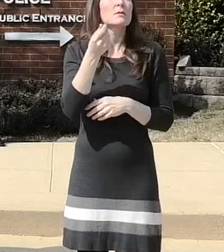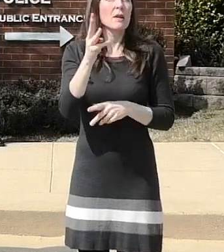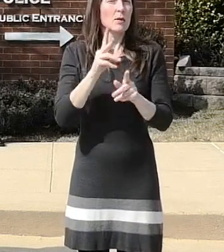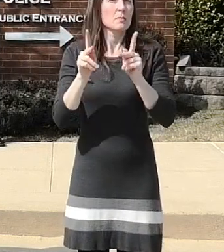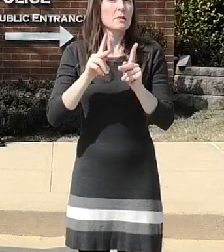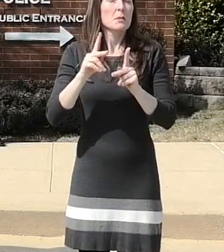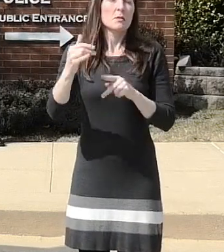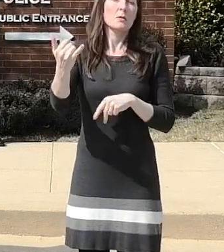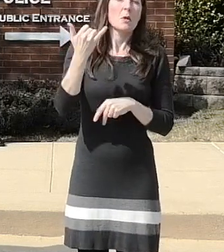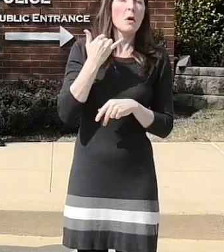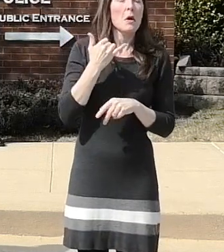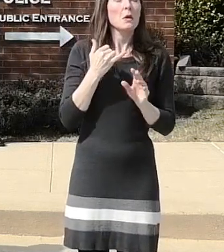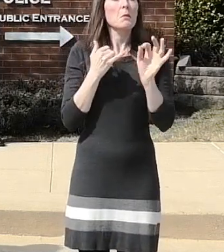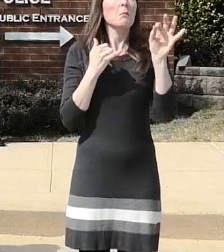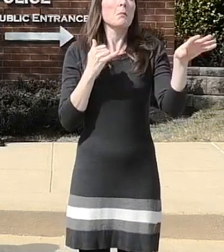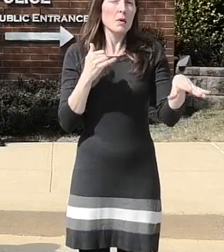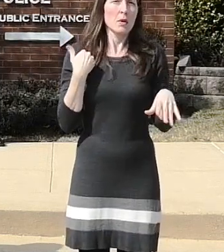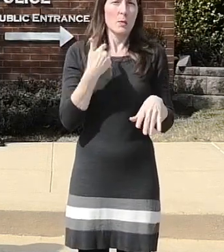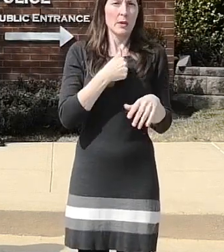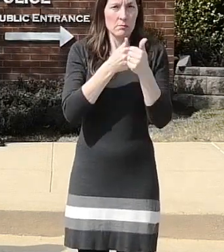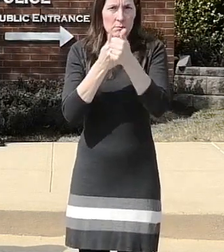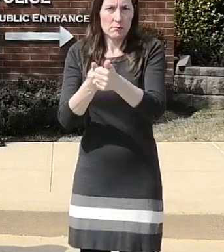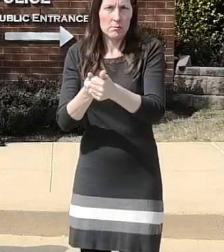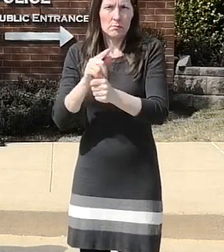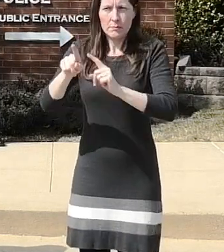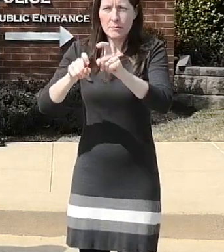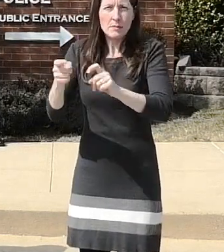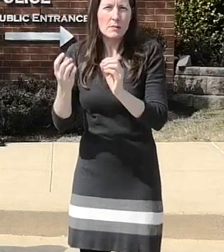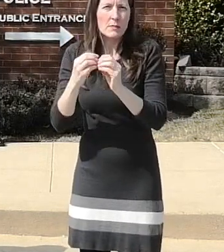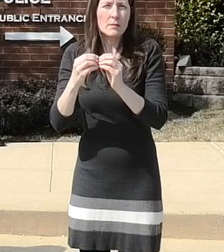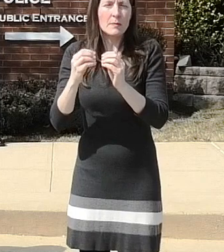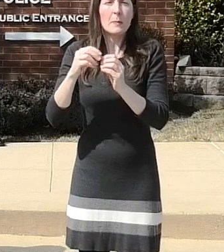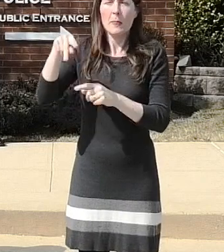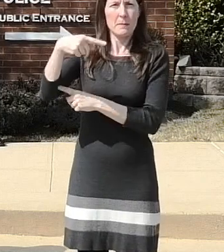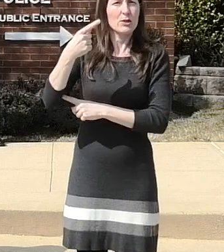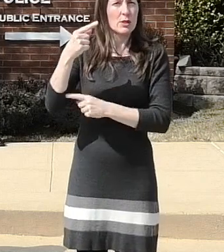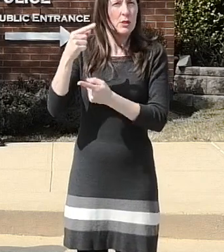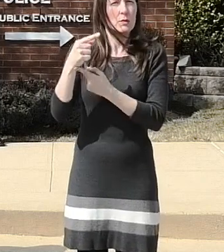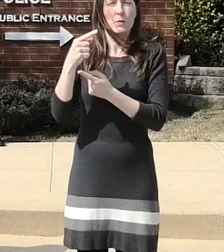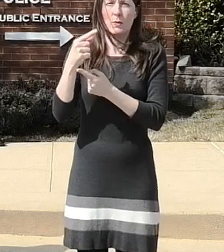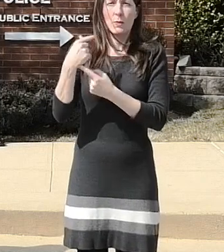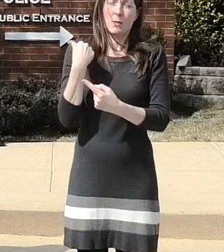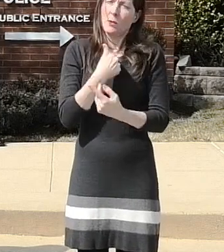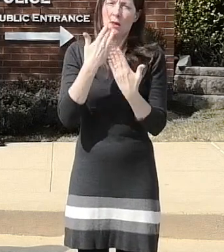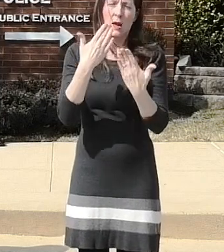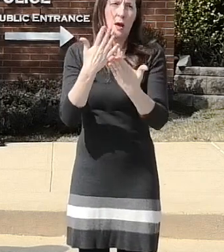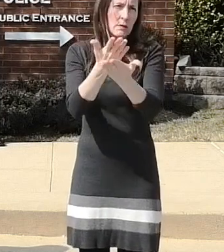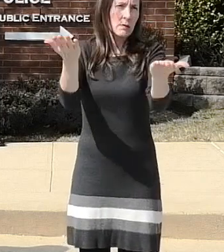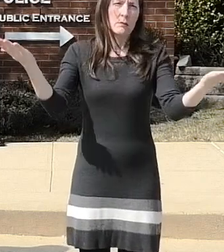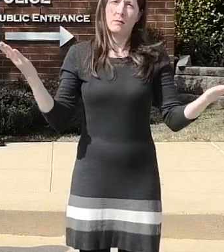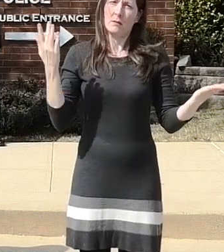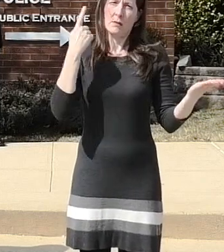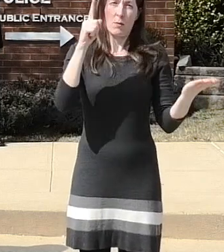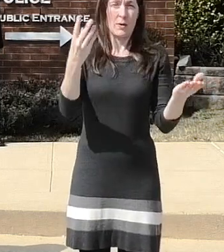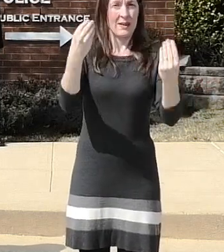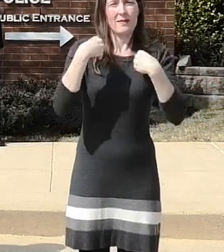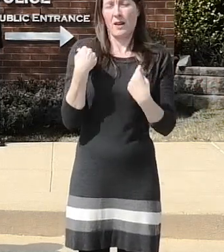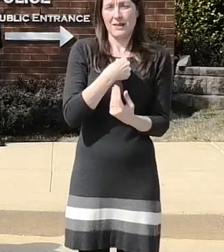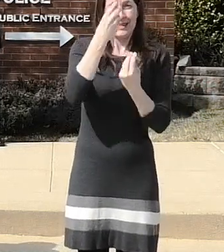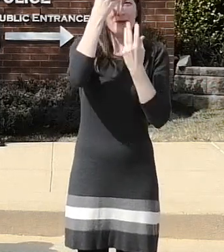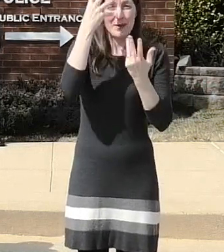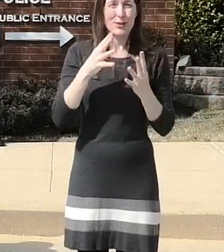in prince george's county um and um we thank the public for uh for giving us that information